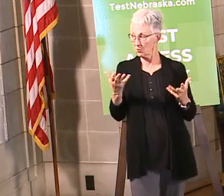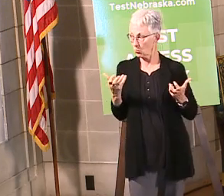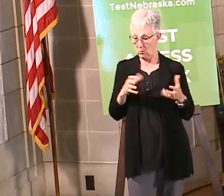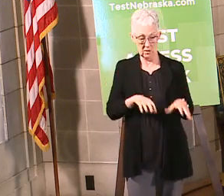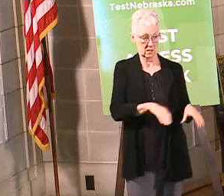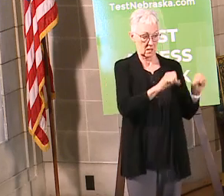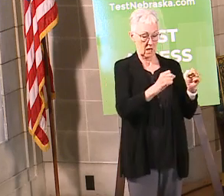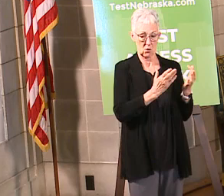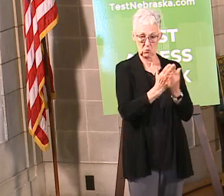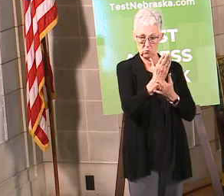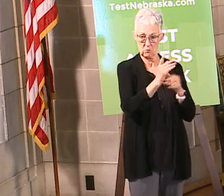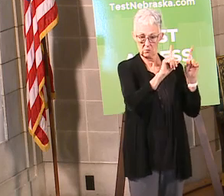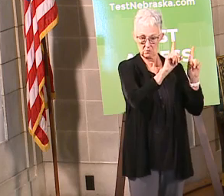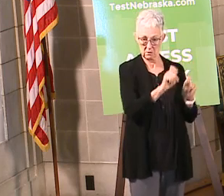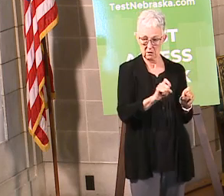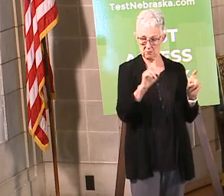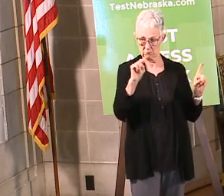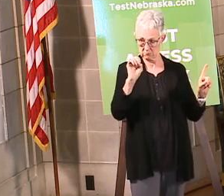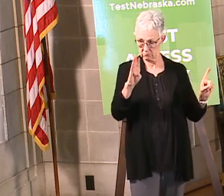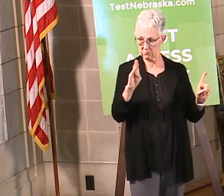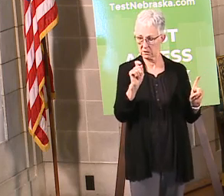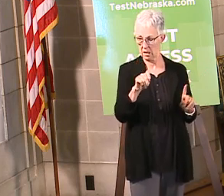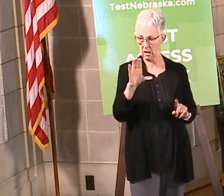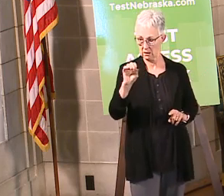good thing, testnebraska.com slash es.